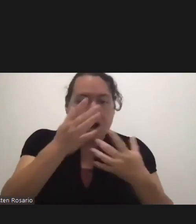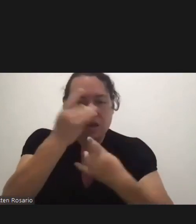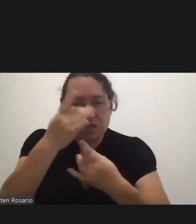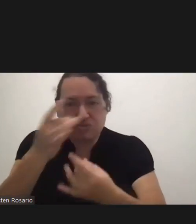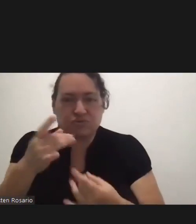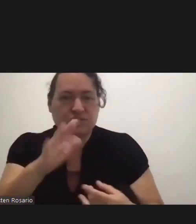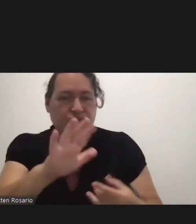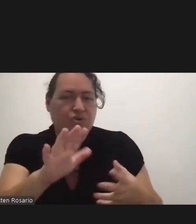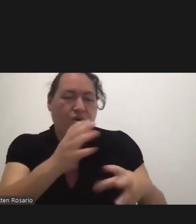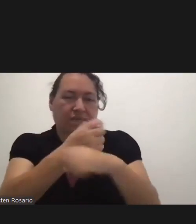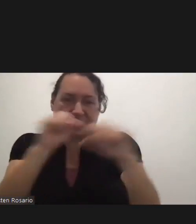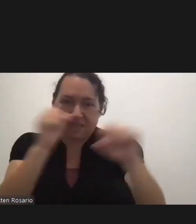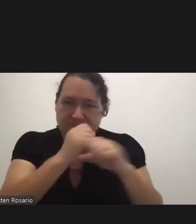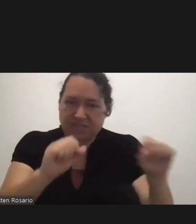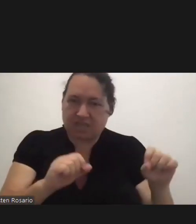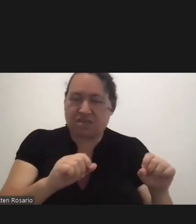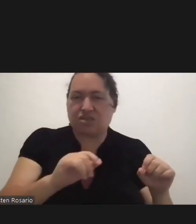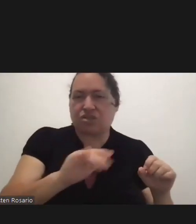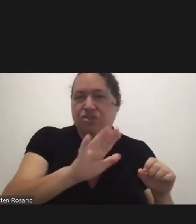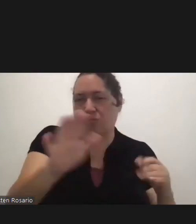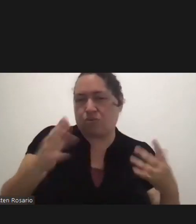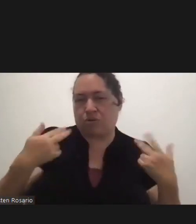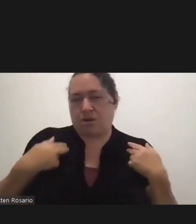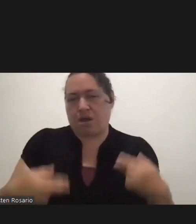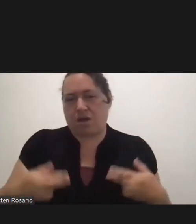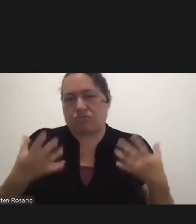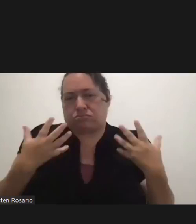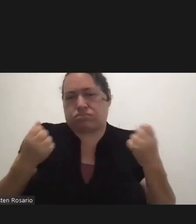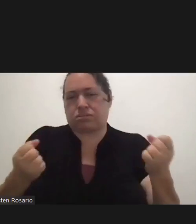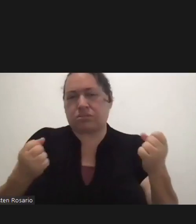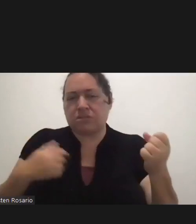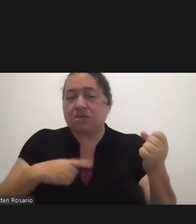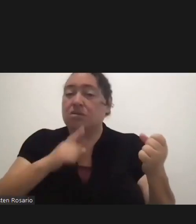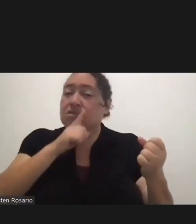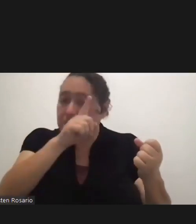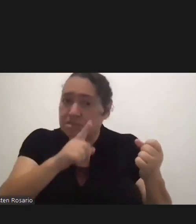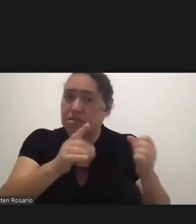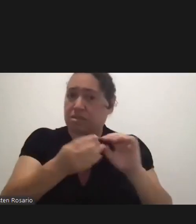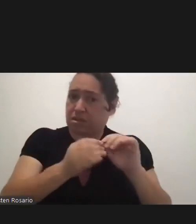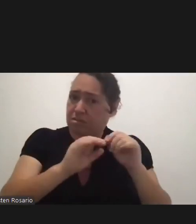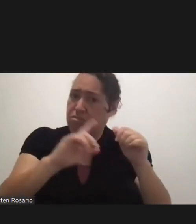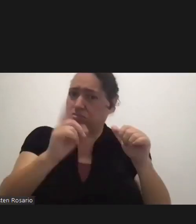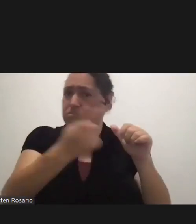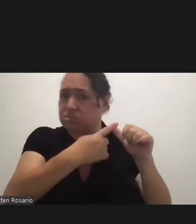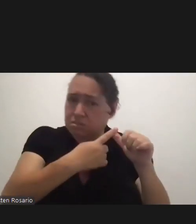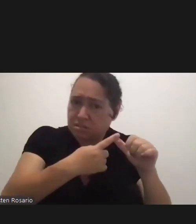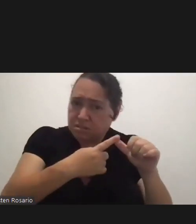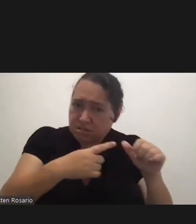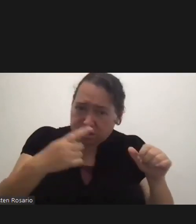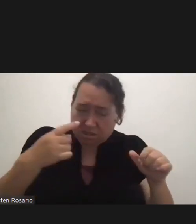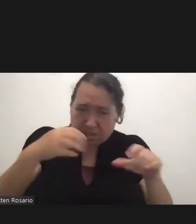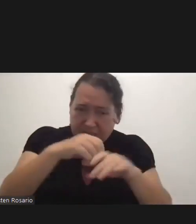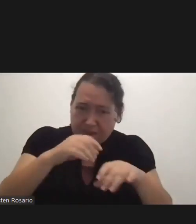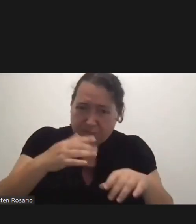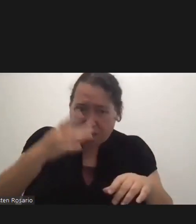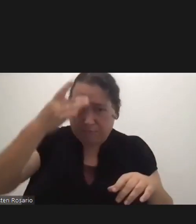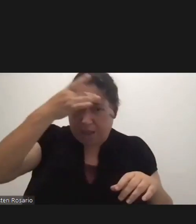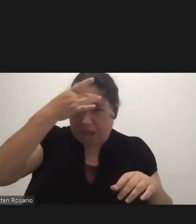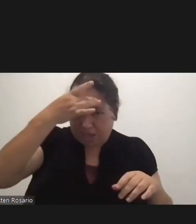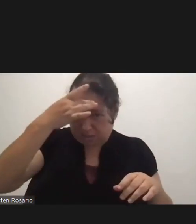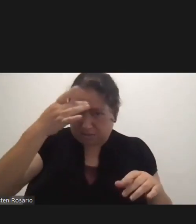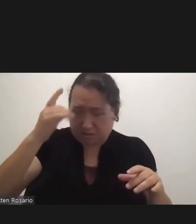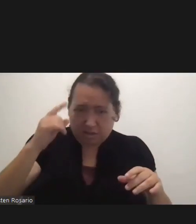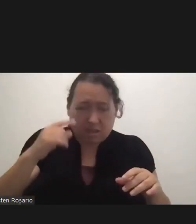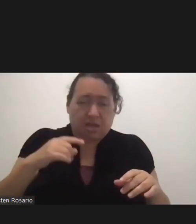safety, your health is of the utmost priority in my mind. And I would not go forward with